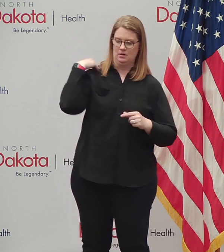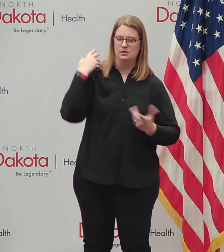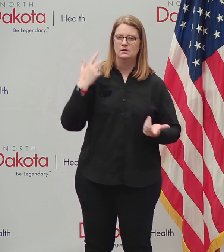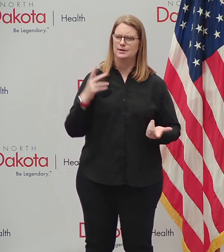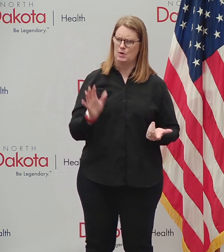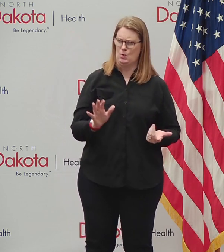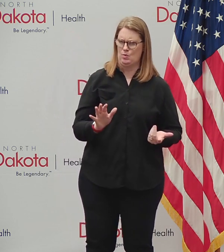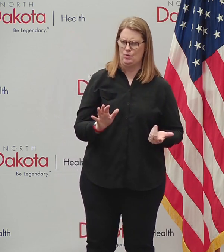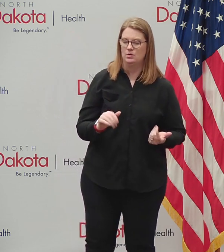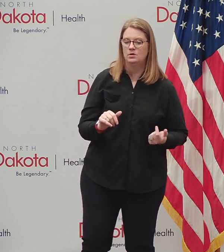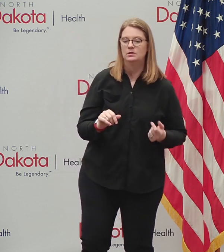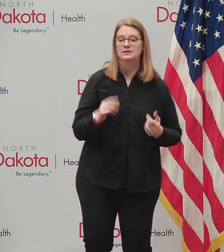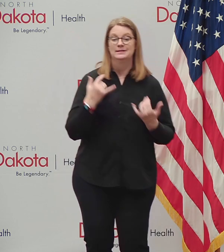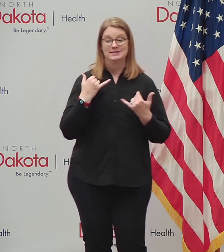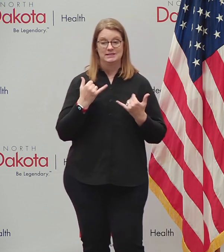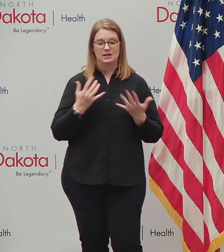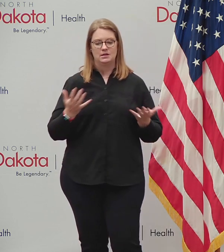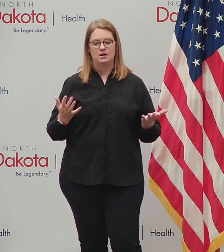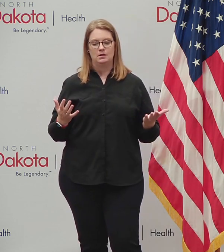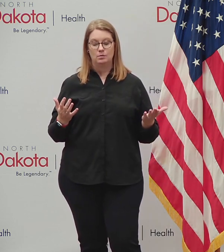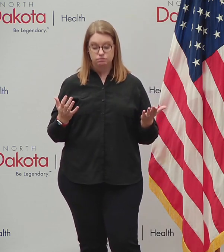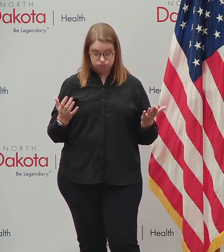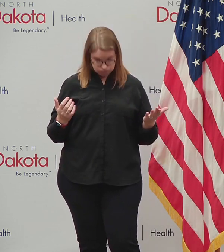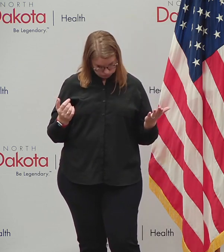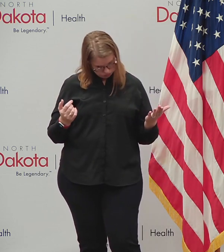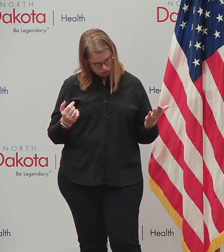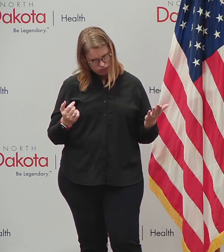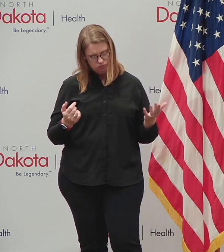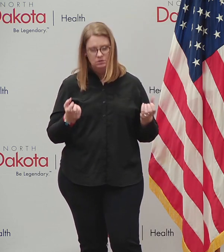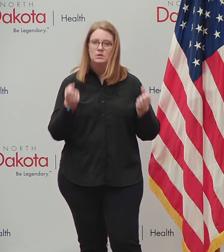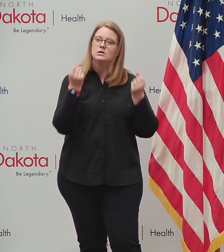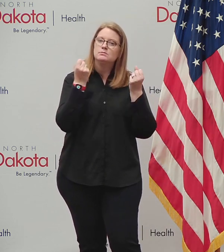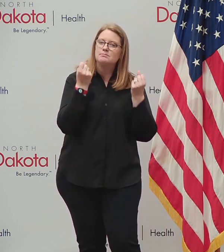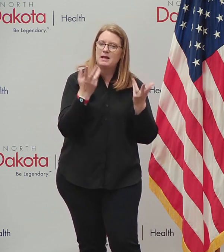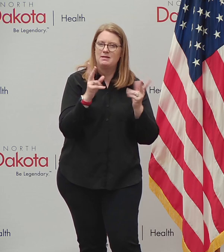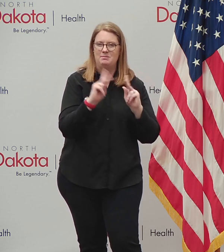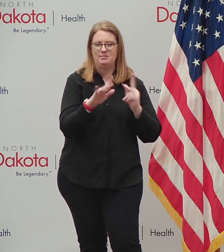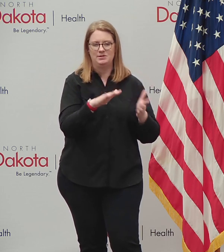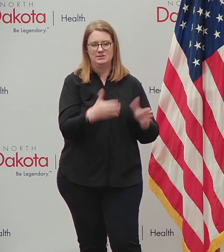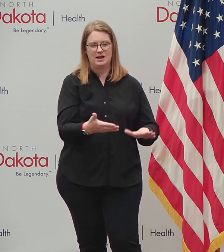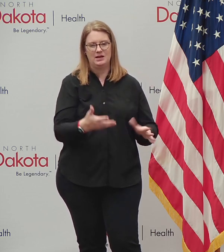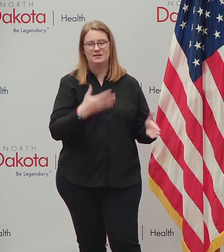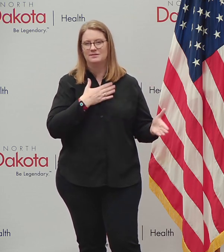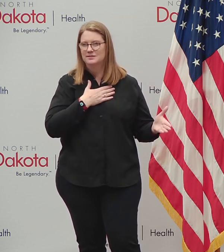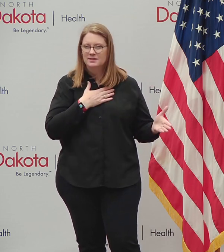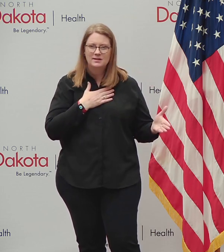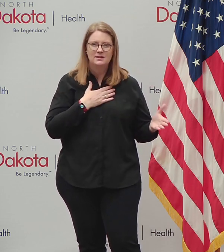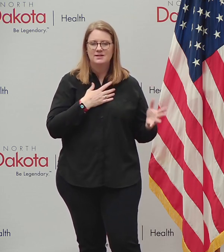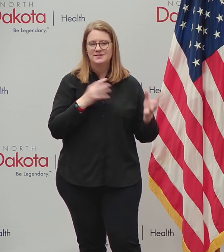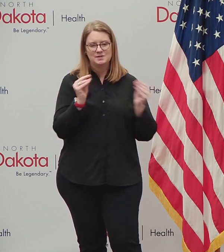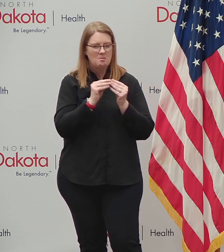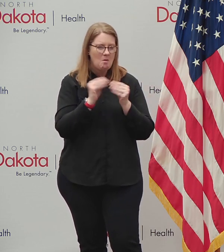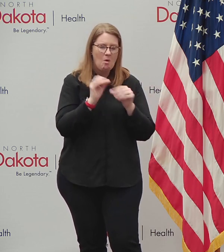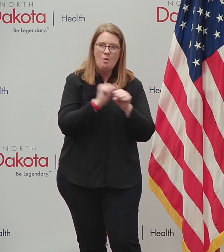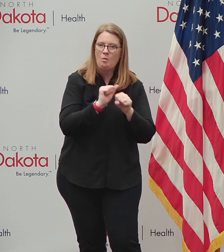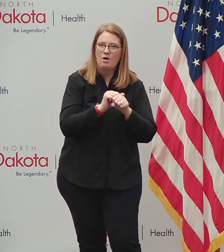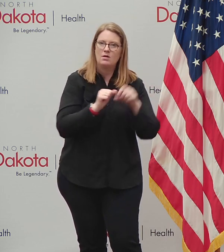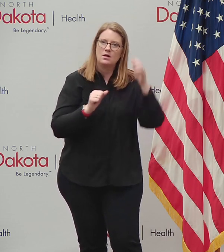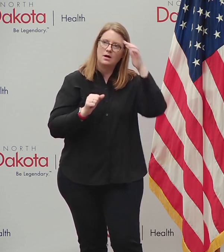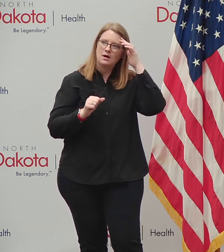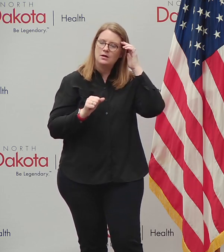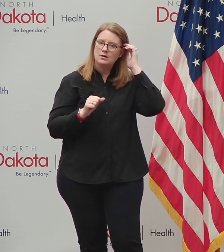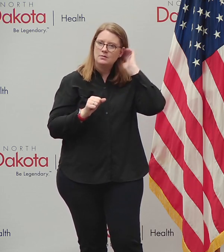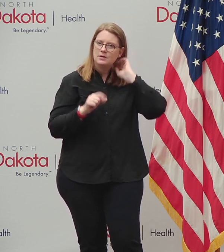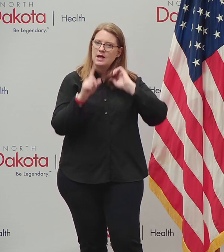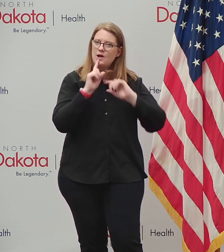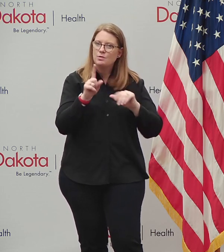every day and like today and you're like, you know, holy cow, you know, too many people are dying and we've got a, uh, we've got more work to do. And we need, we need to have more